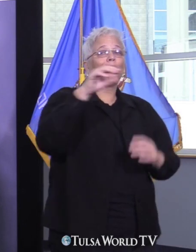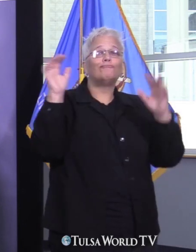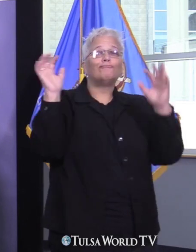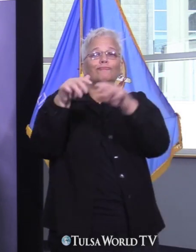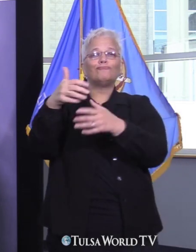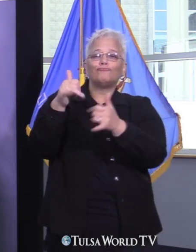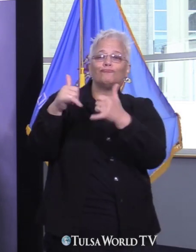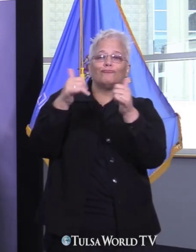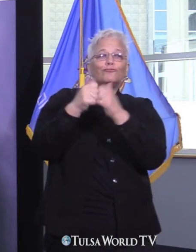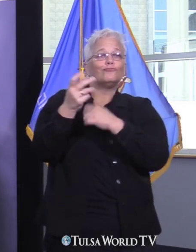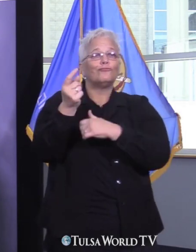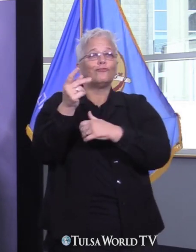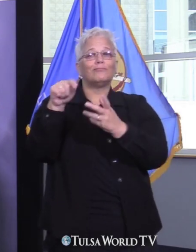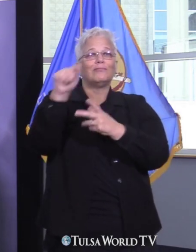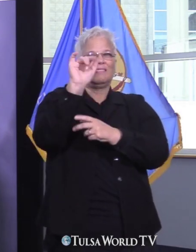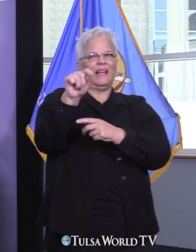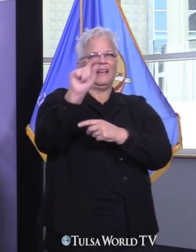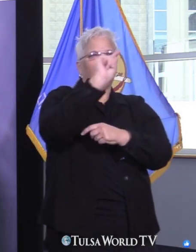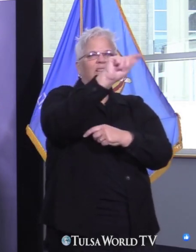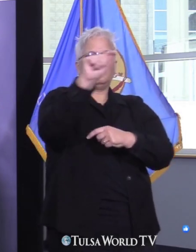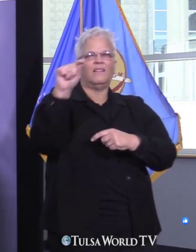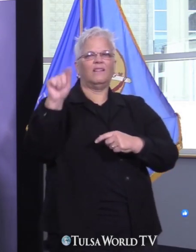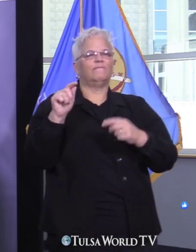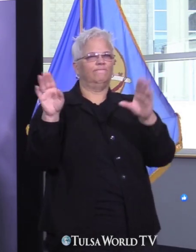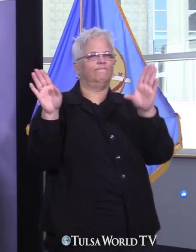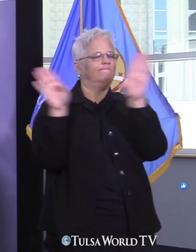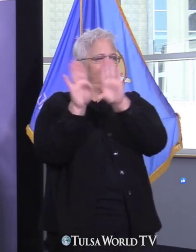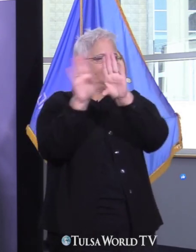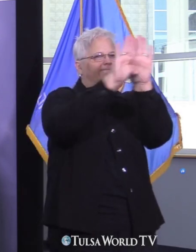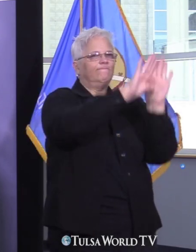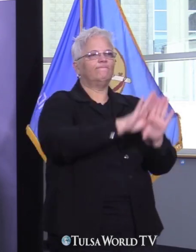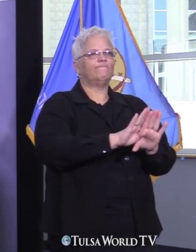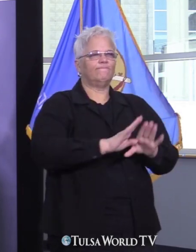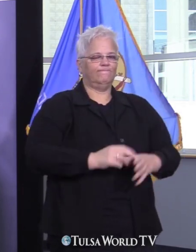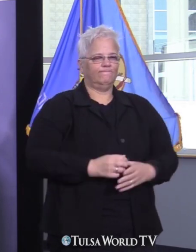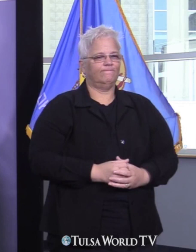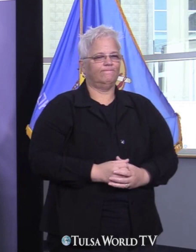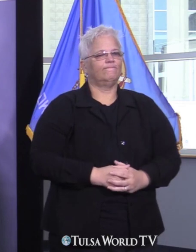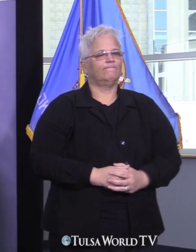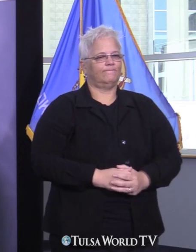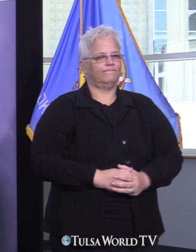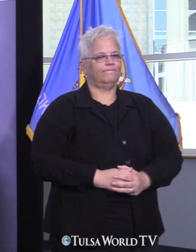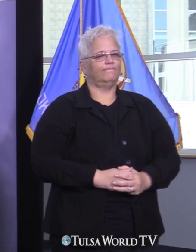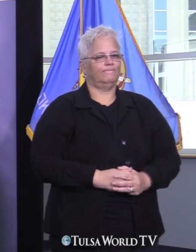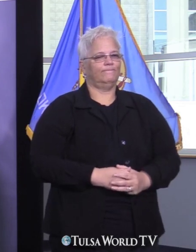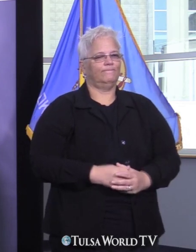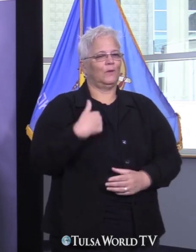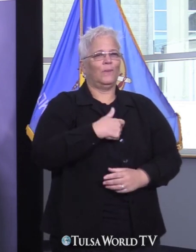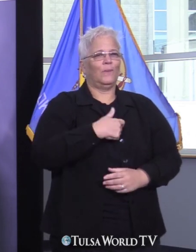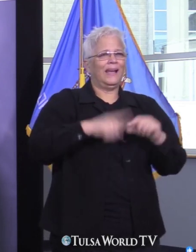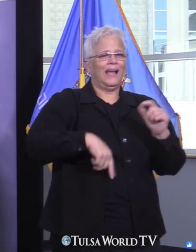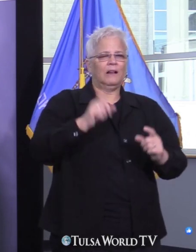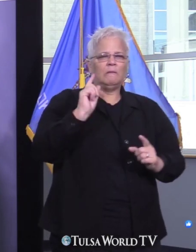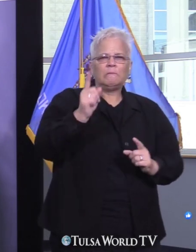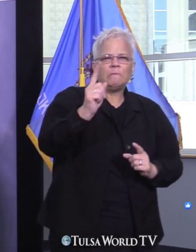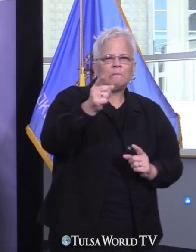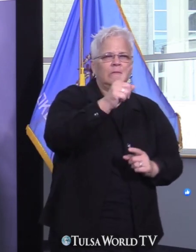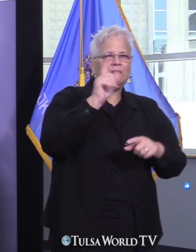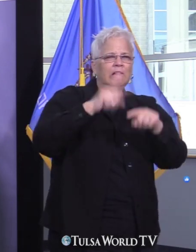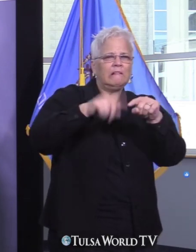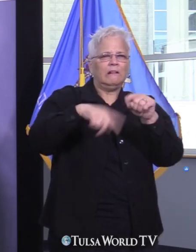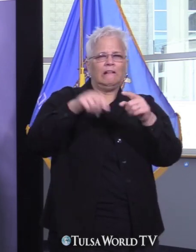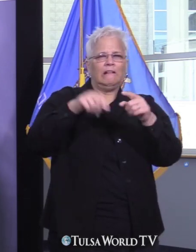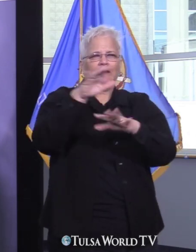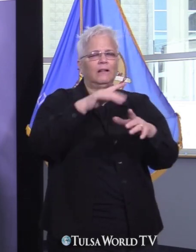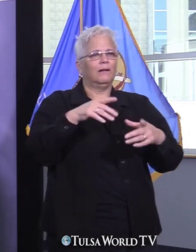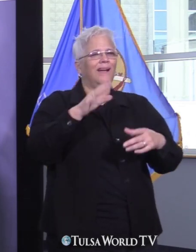every day is not a smart thing to be doing. Getting in giant groups of people and playing volleyball and basketball is not a smart thing to